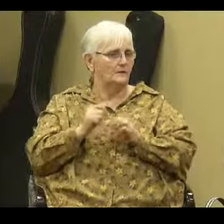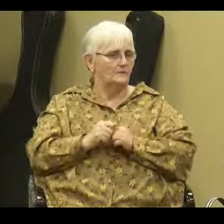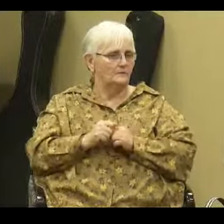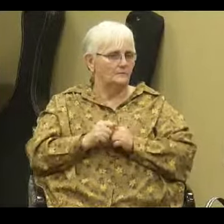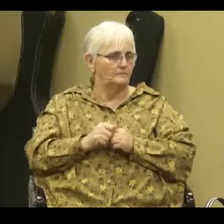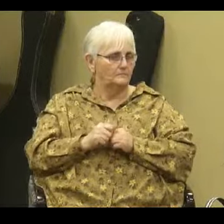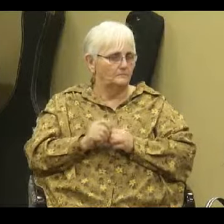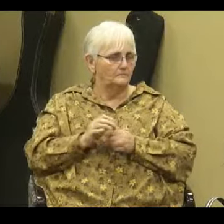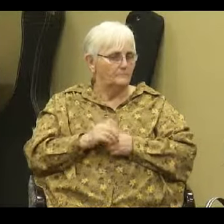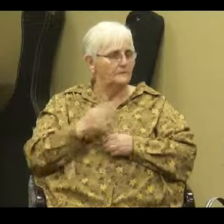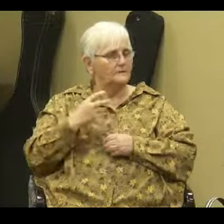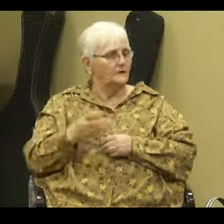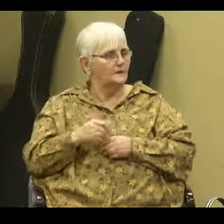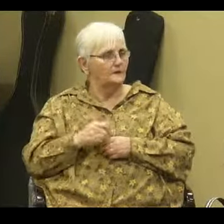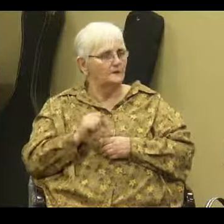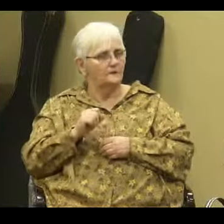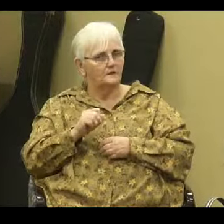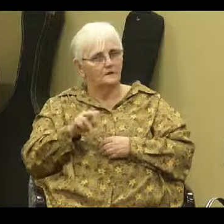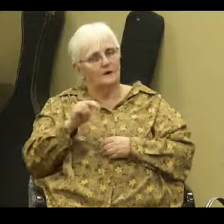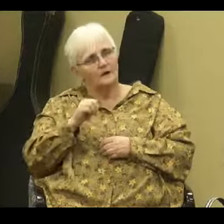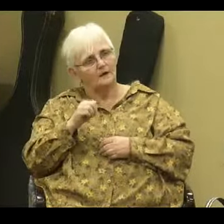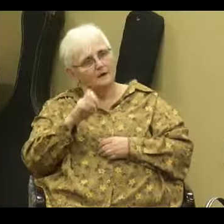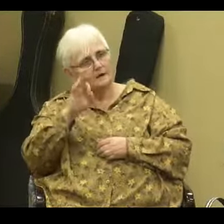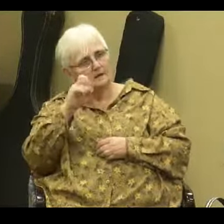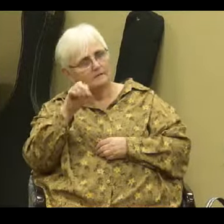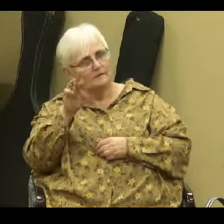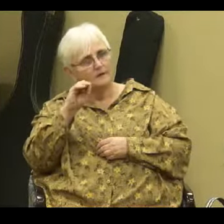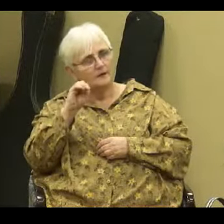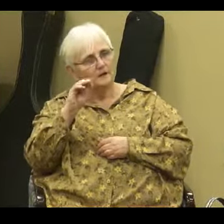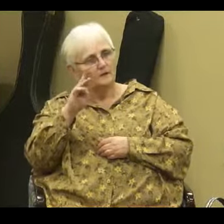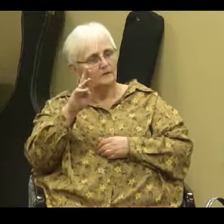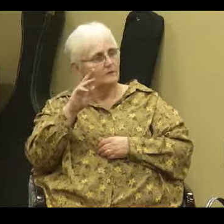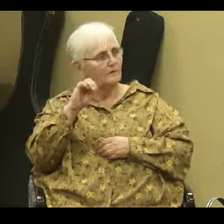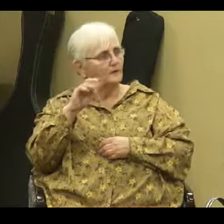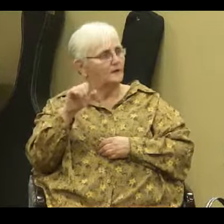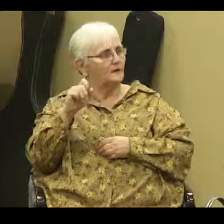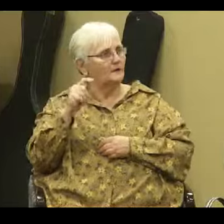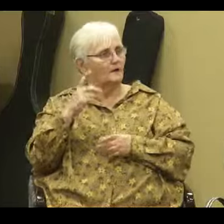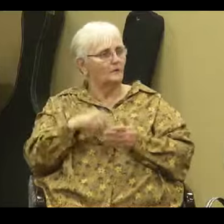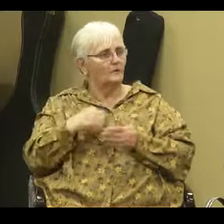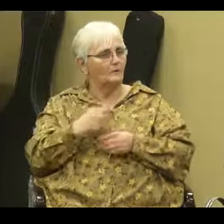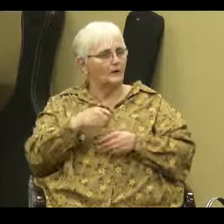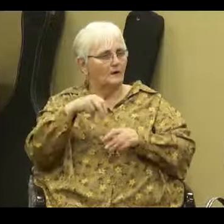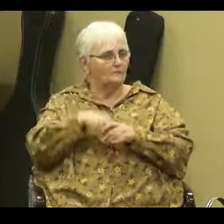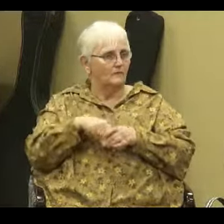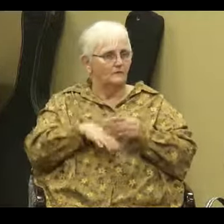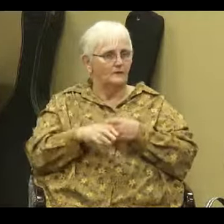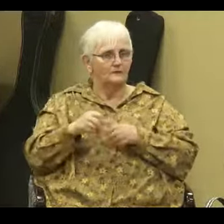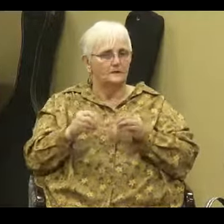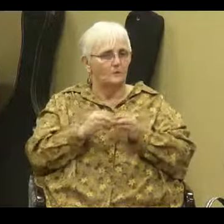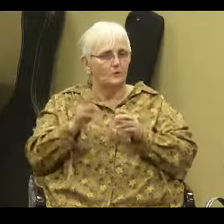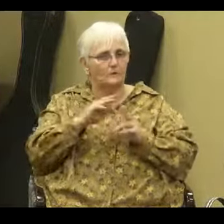see it's unfortunate that what we're involved in we see more people get saved